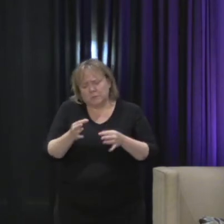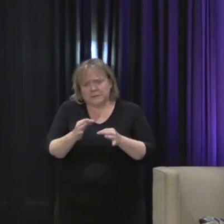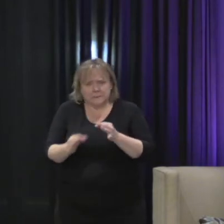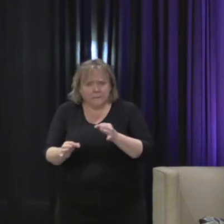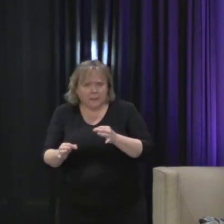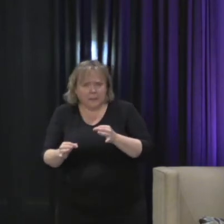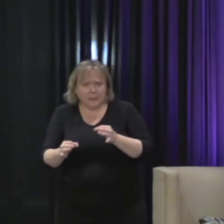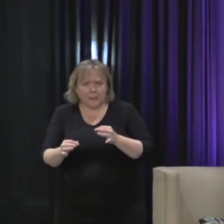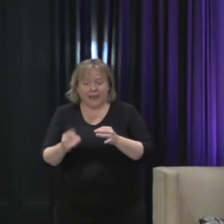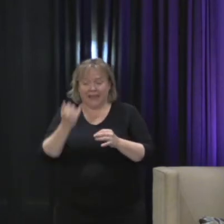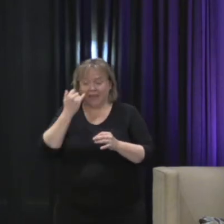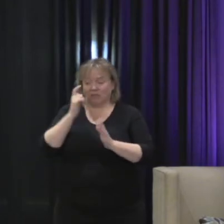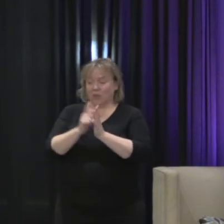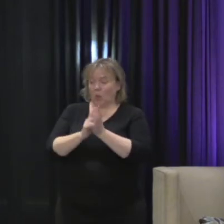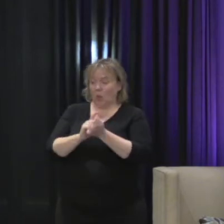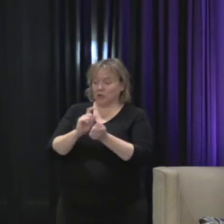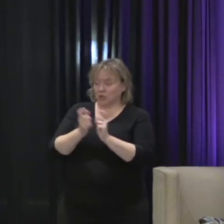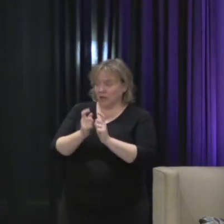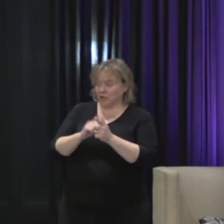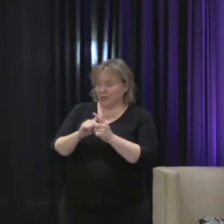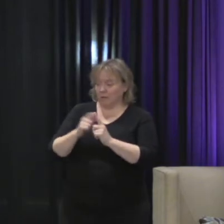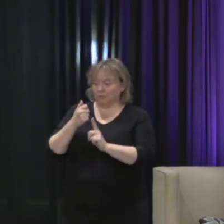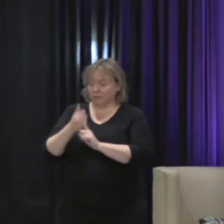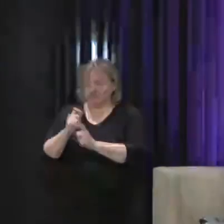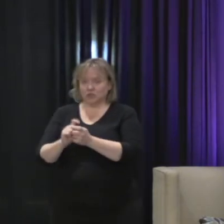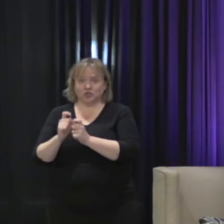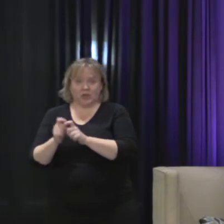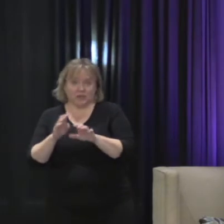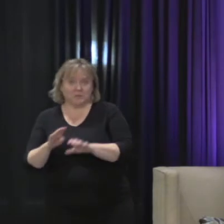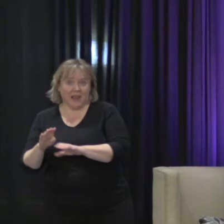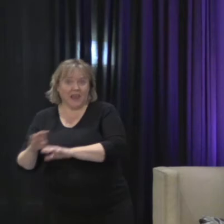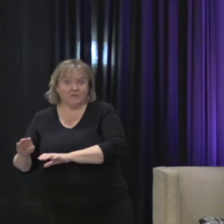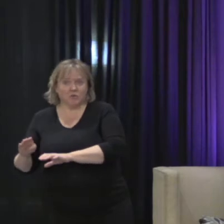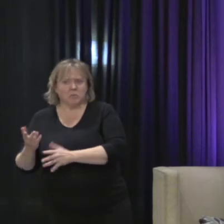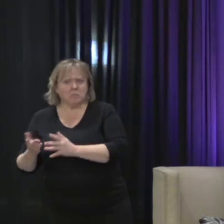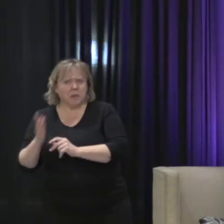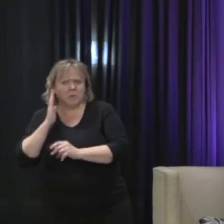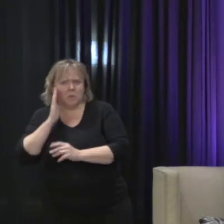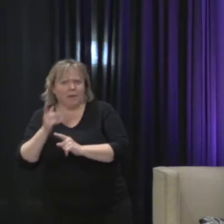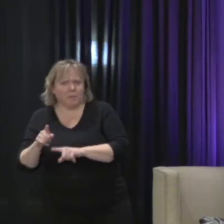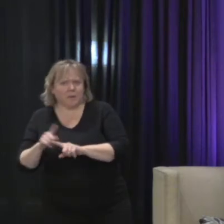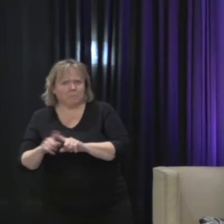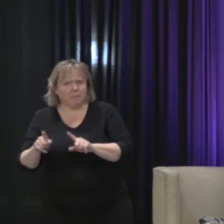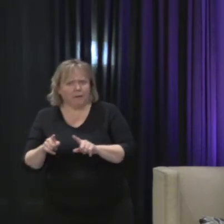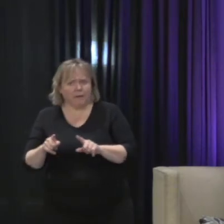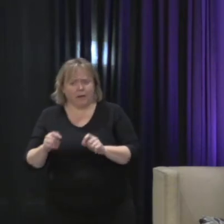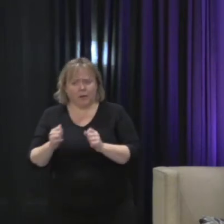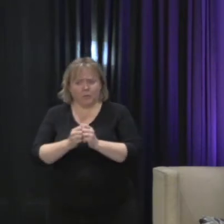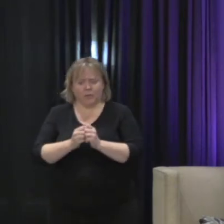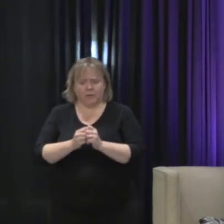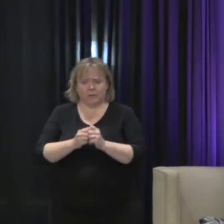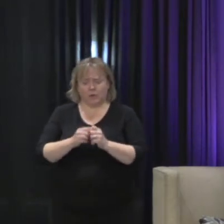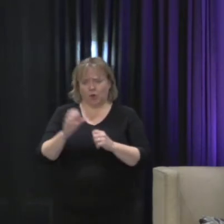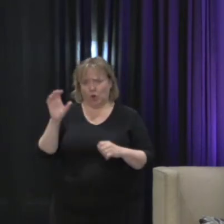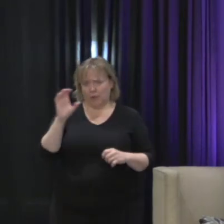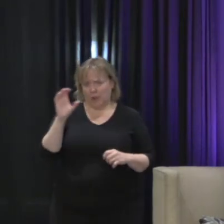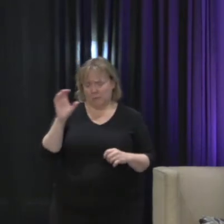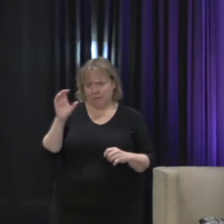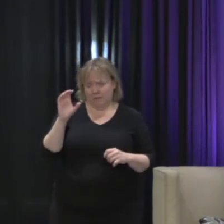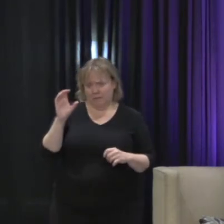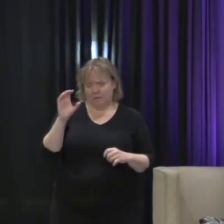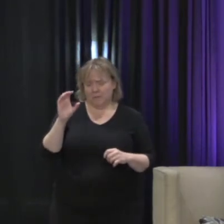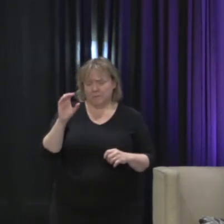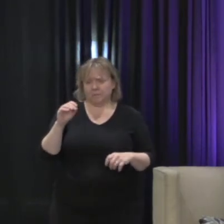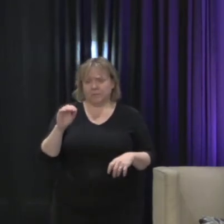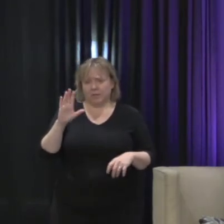then you can see an immediate change. If, for example, in Columbia, the Constitutional Court changed its perspective